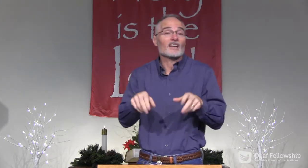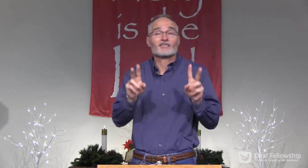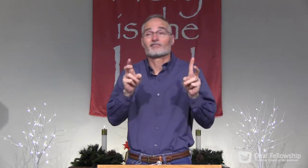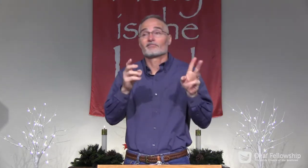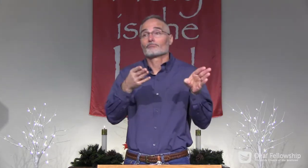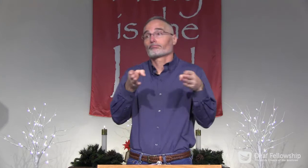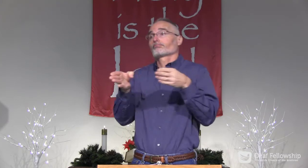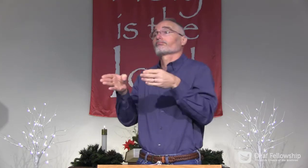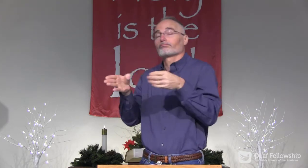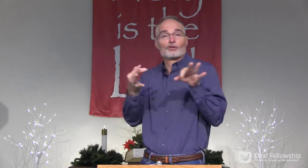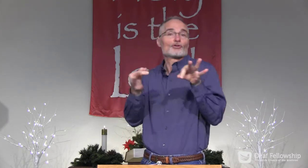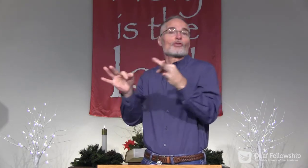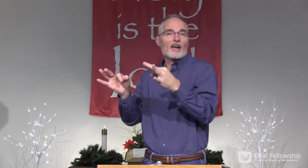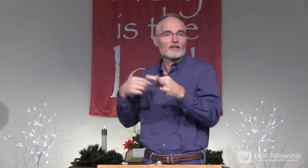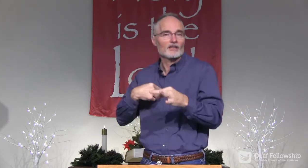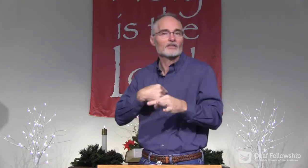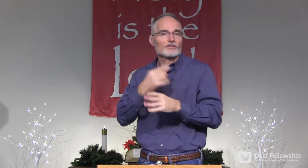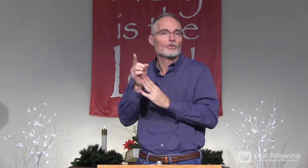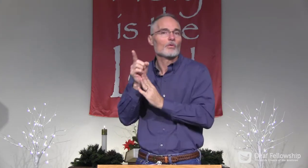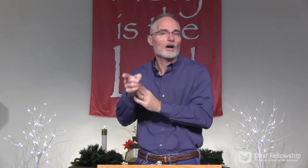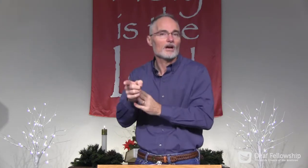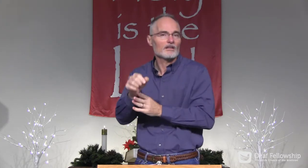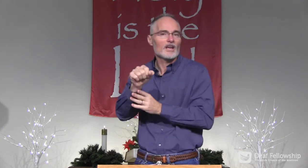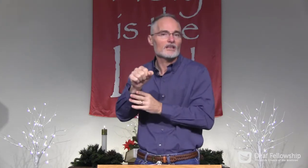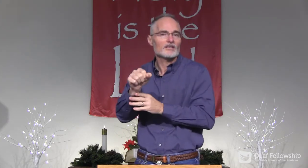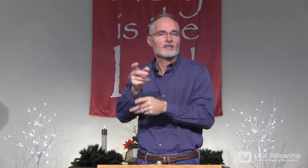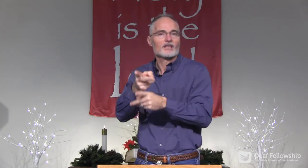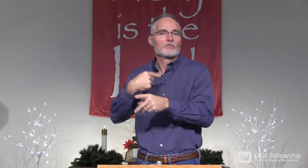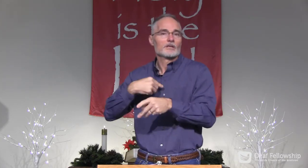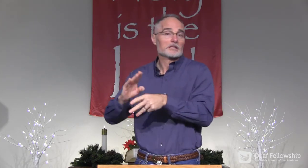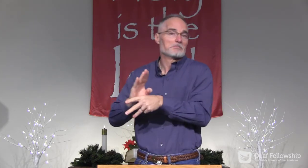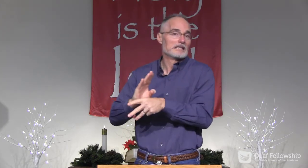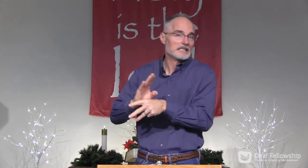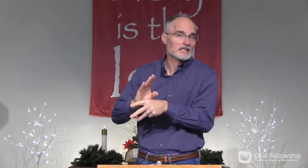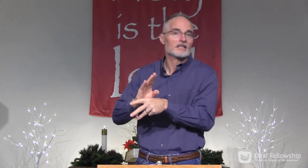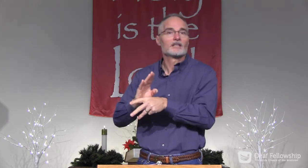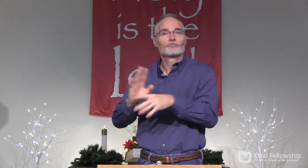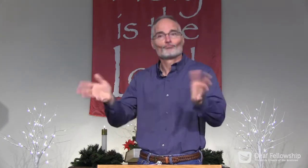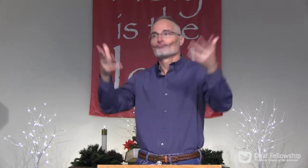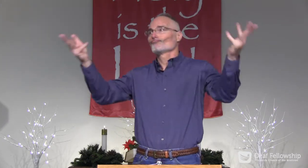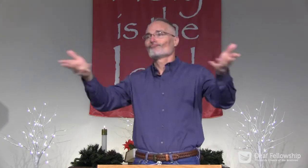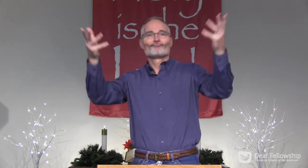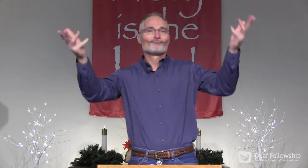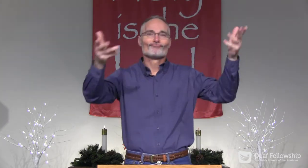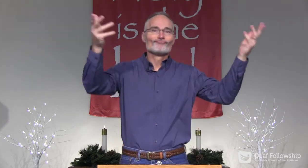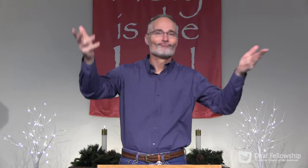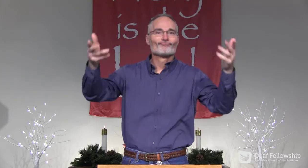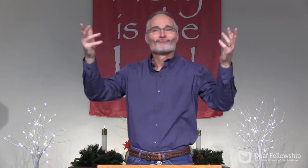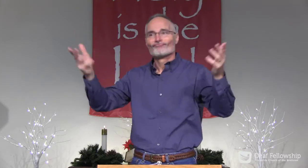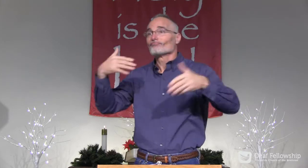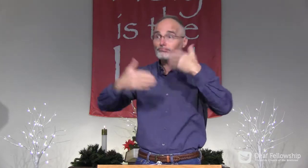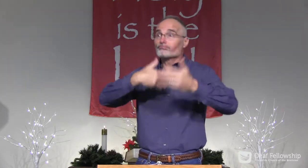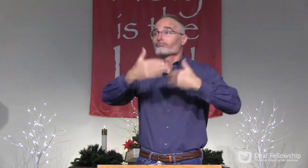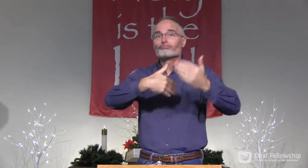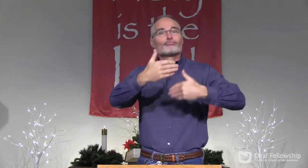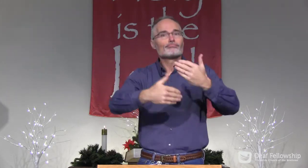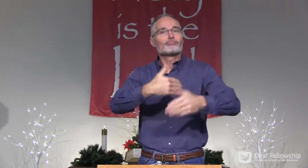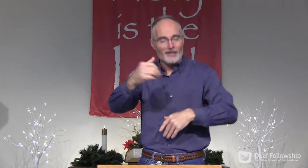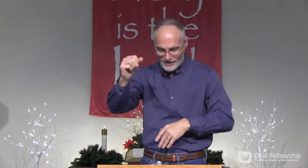Now, maybe Christmas can distract us for a while. Sure. Keep us busy. Keep us uplifted.